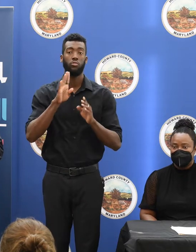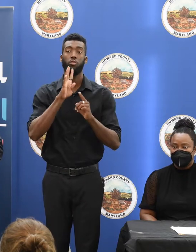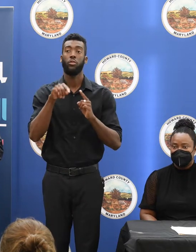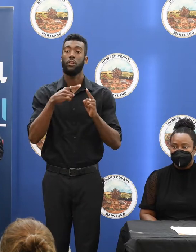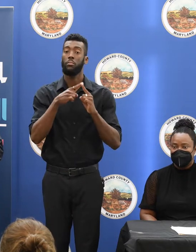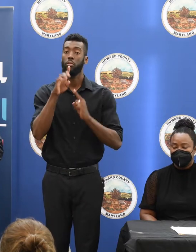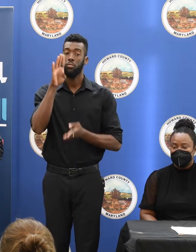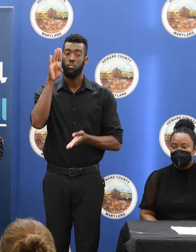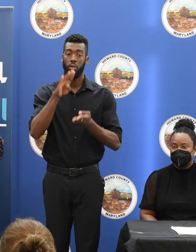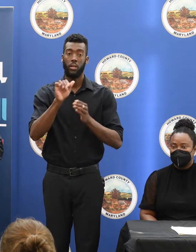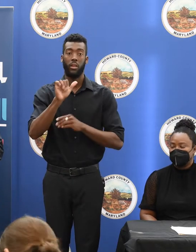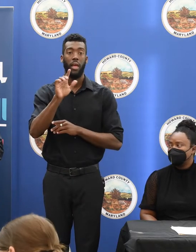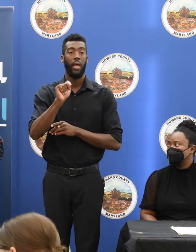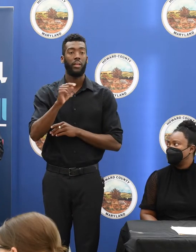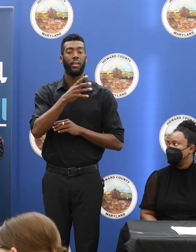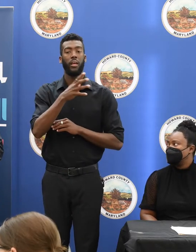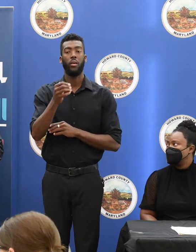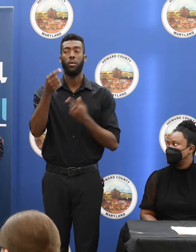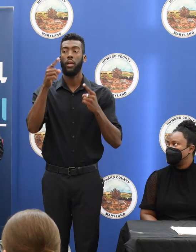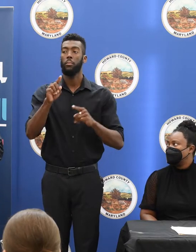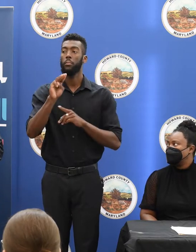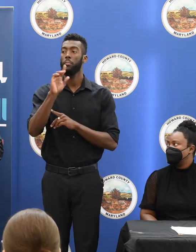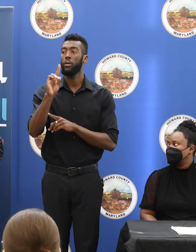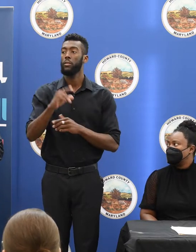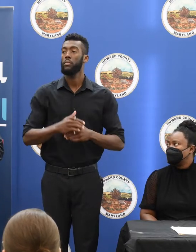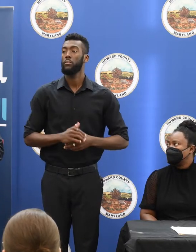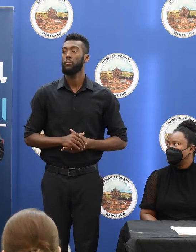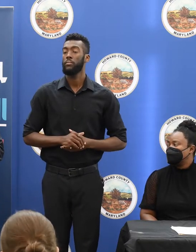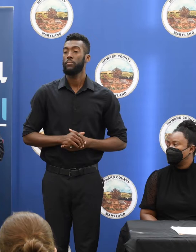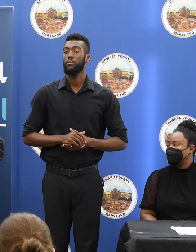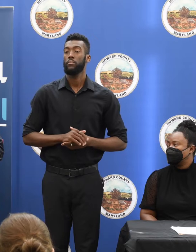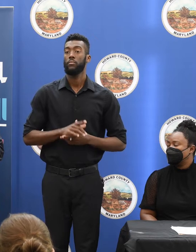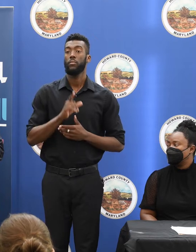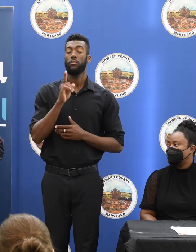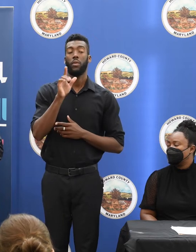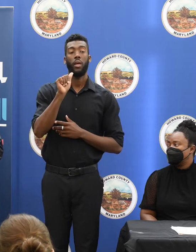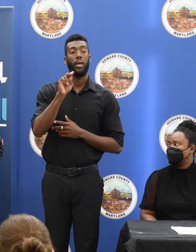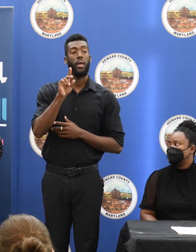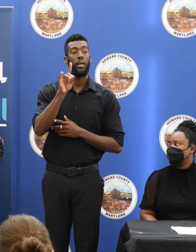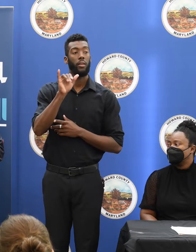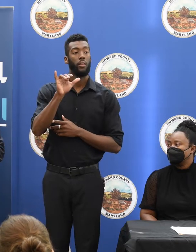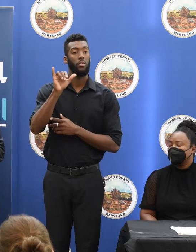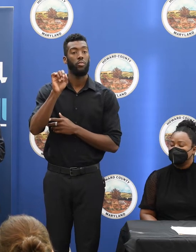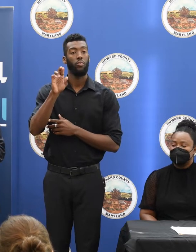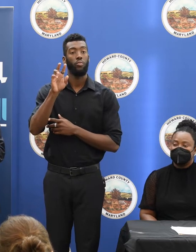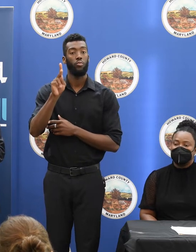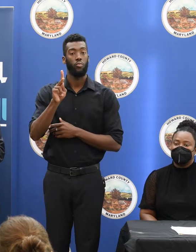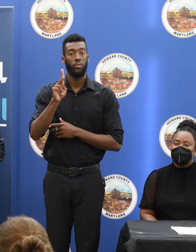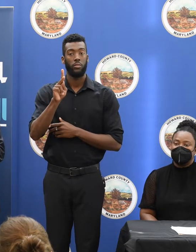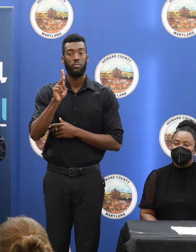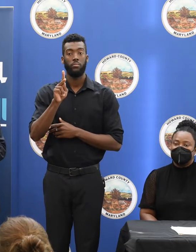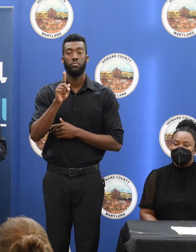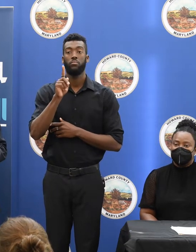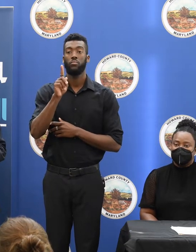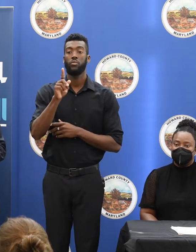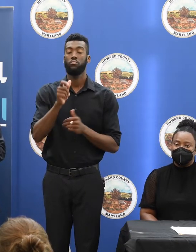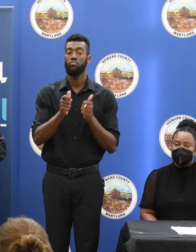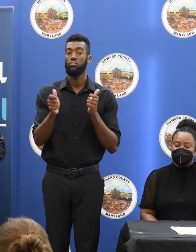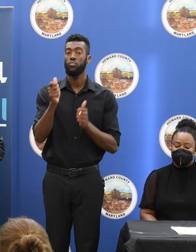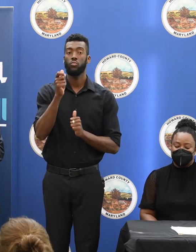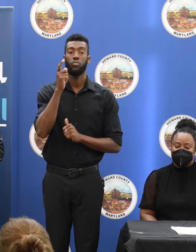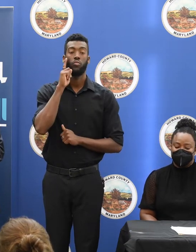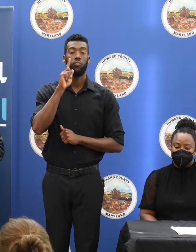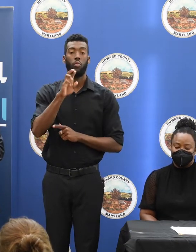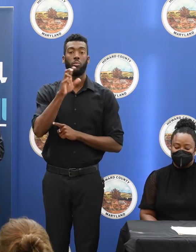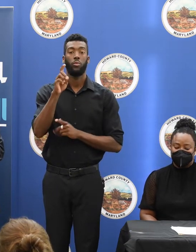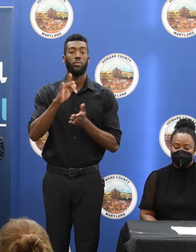And Andy York who is the executive director of the Prescription Drug Affordability Board talked last